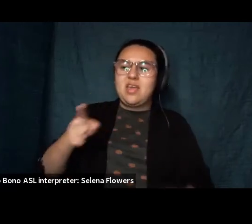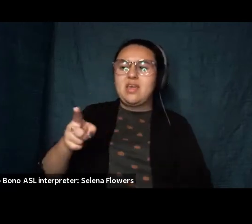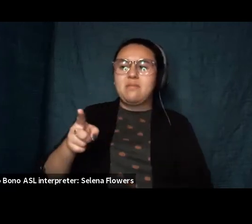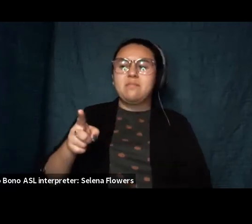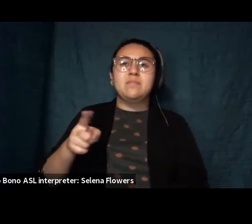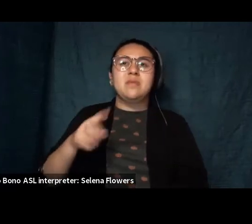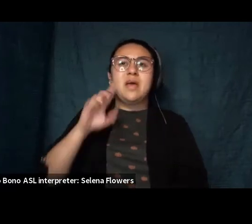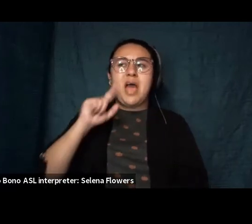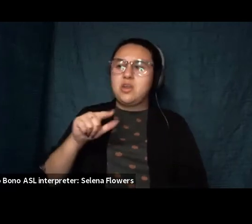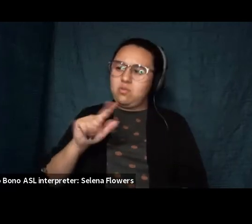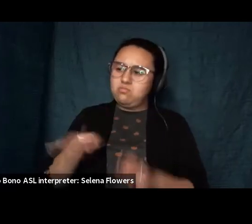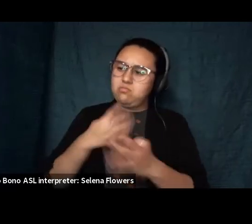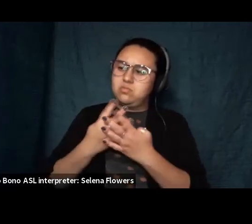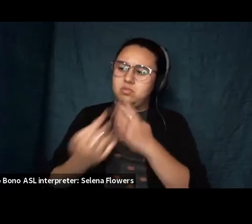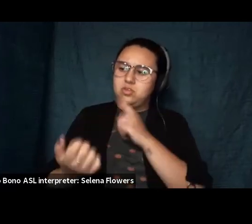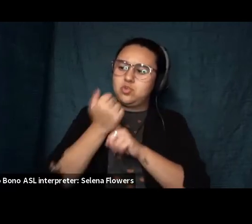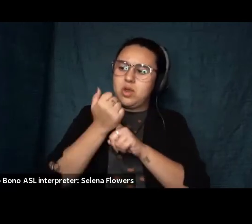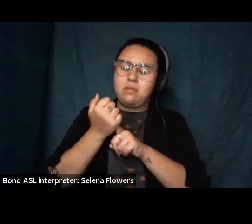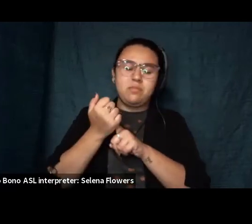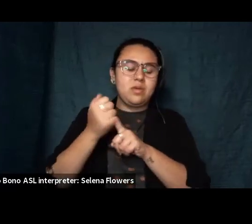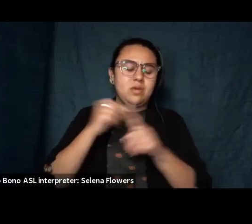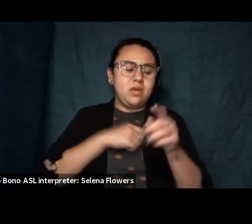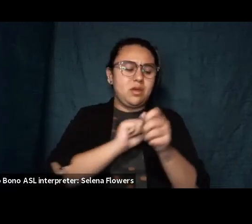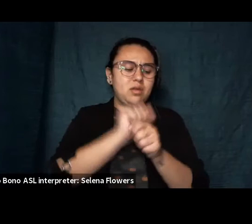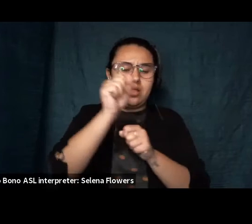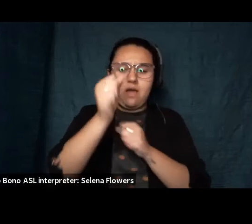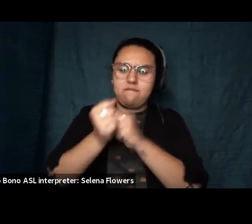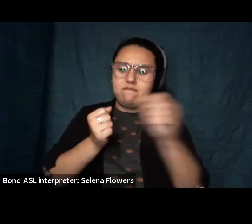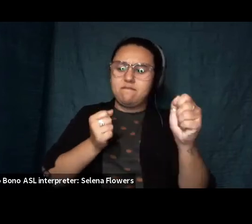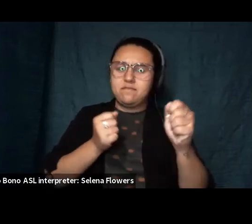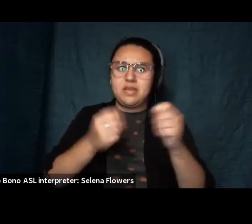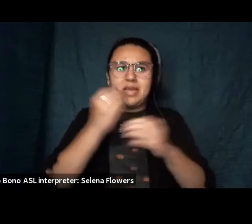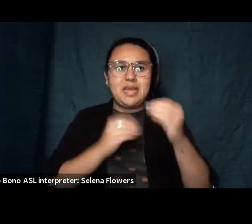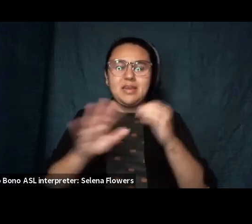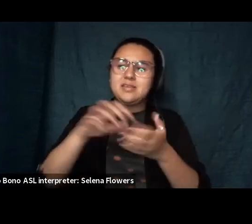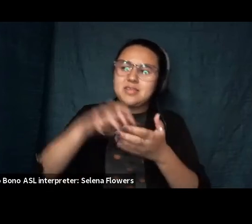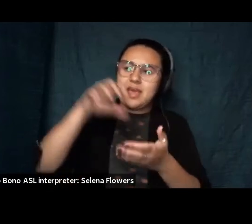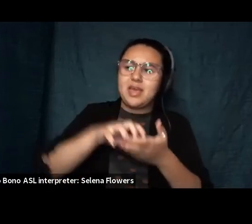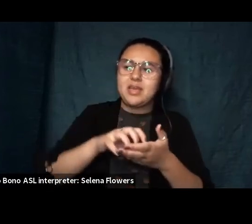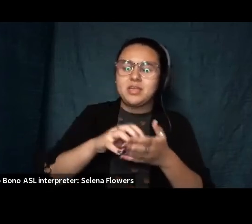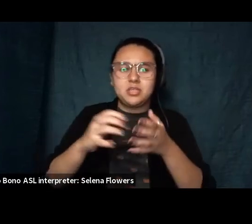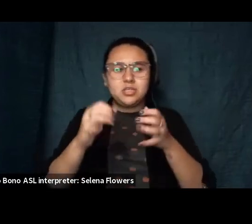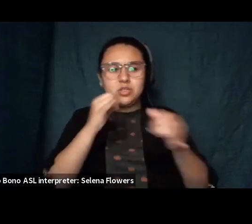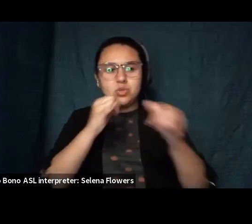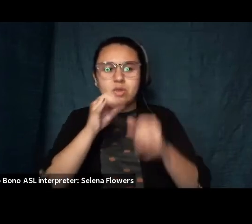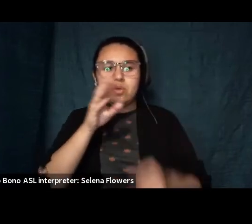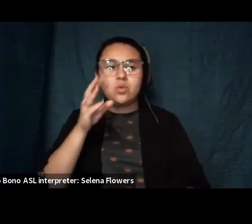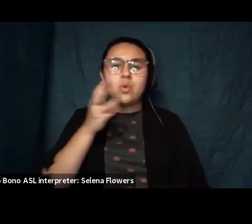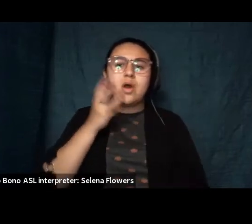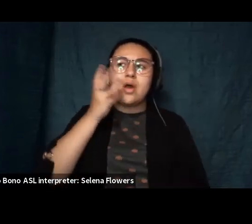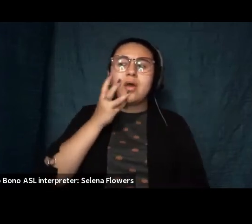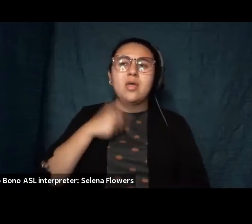i've ungloved my hands eaten the cakes drunk the wine the huntsman is otherwise occupied